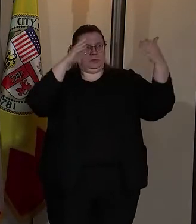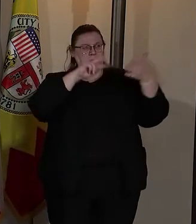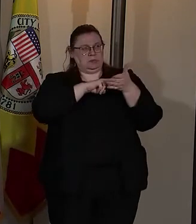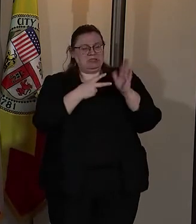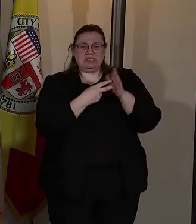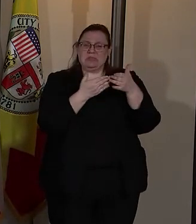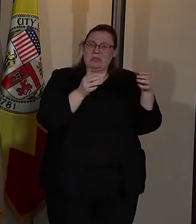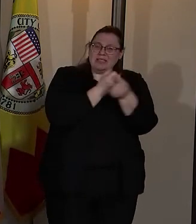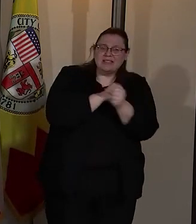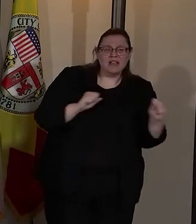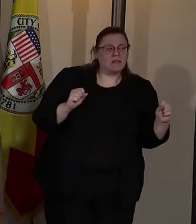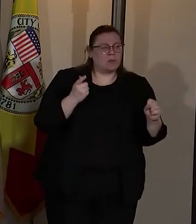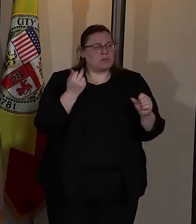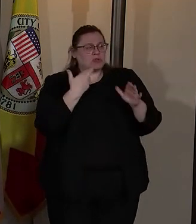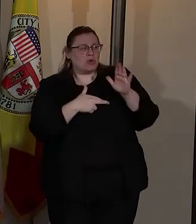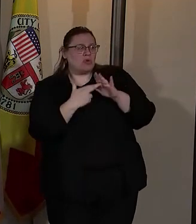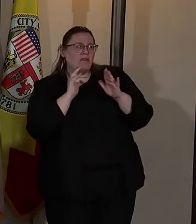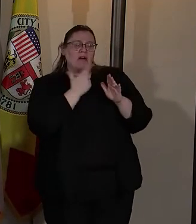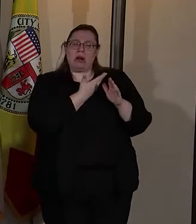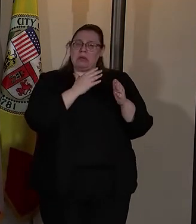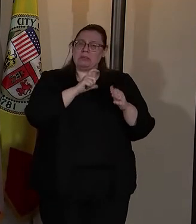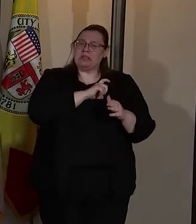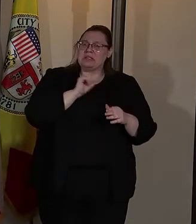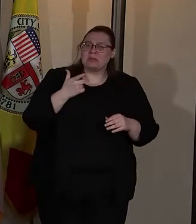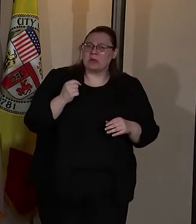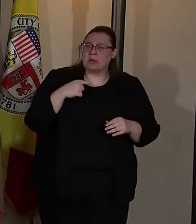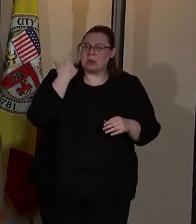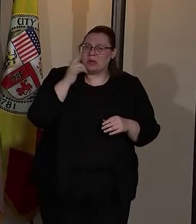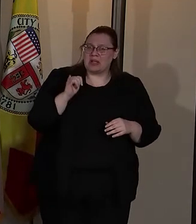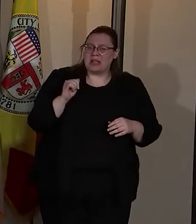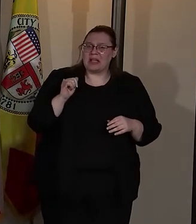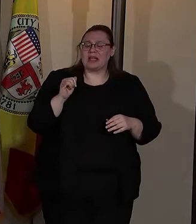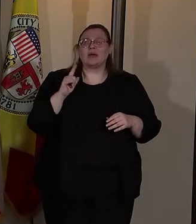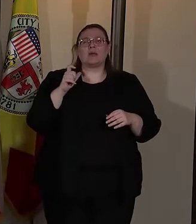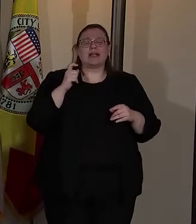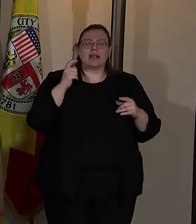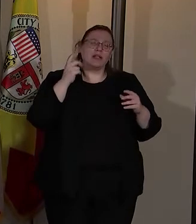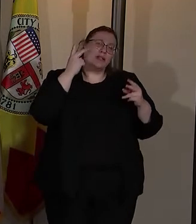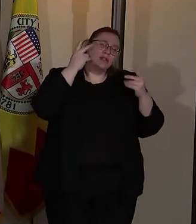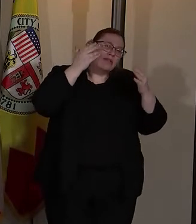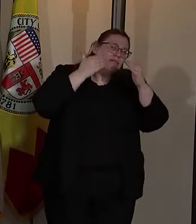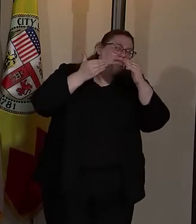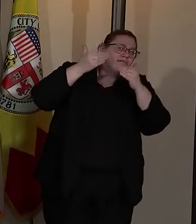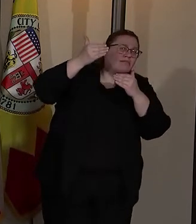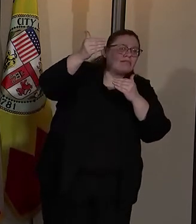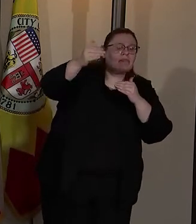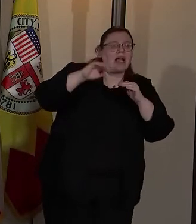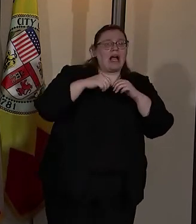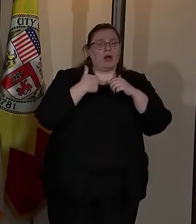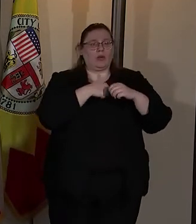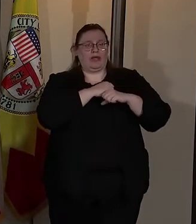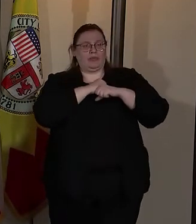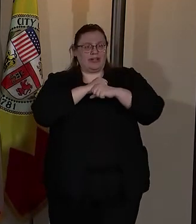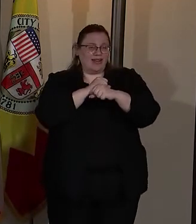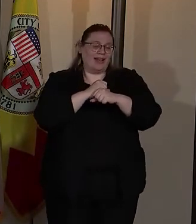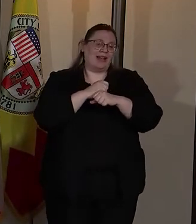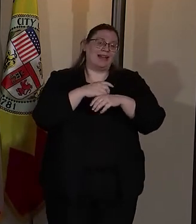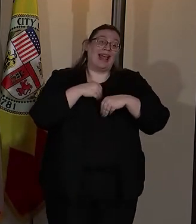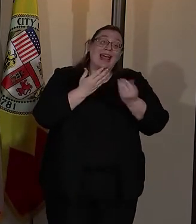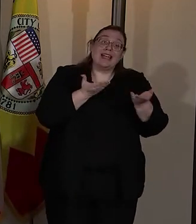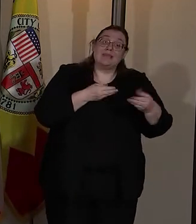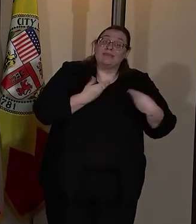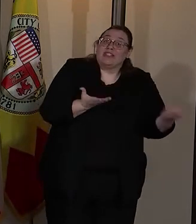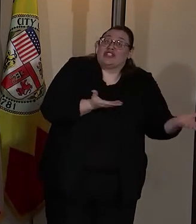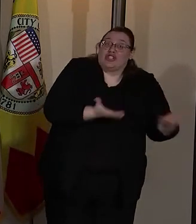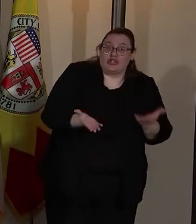that our police department plays, we need to be thinking forward when it comes to how we are protecting and serving the